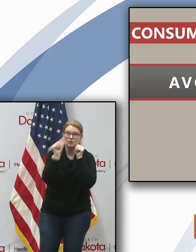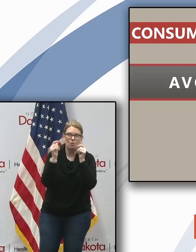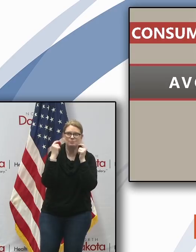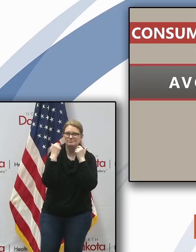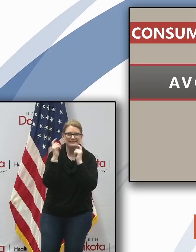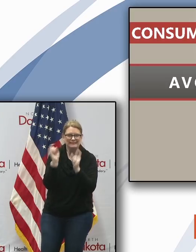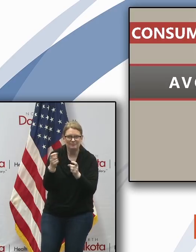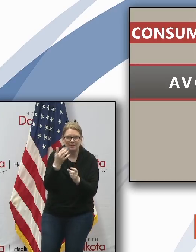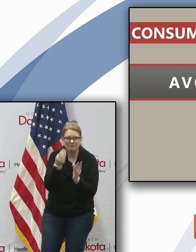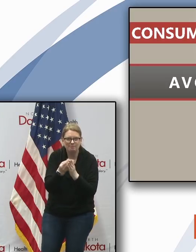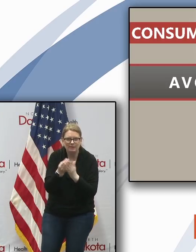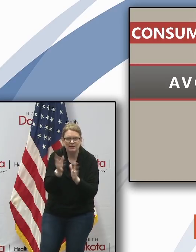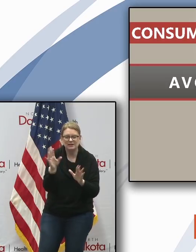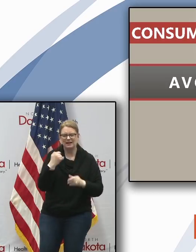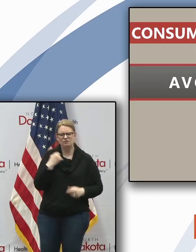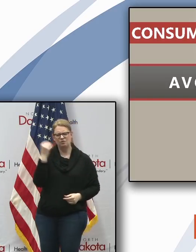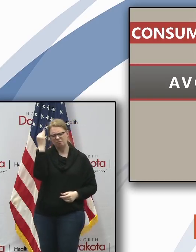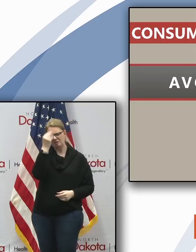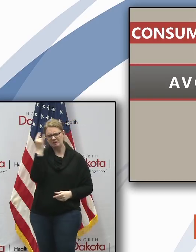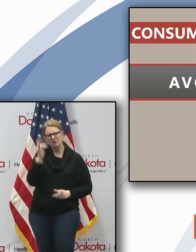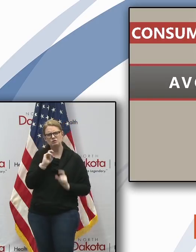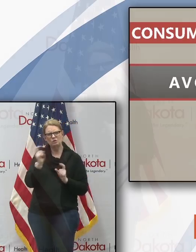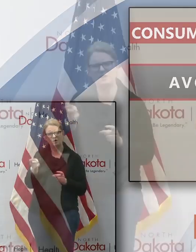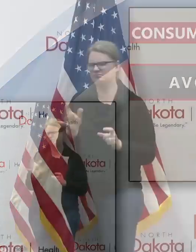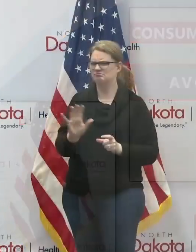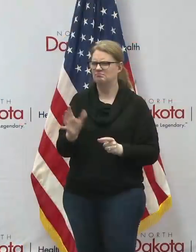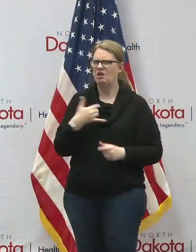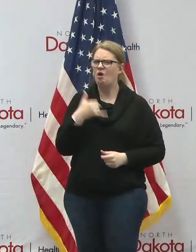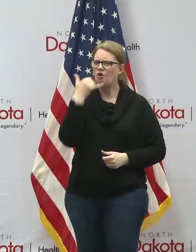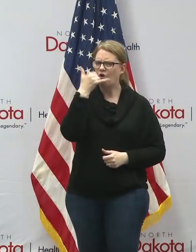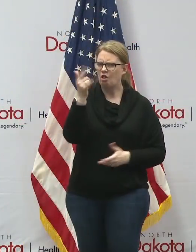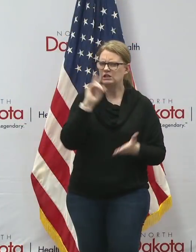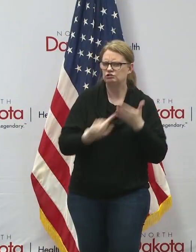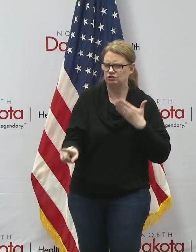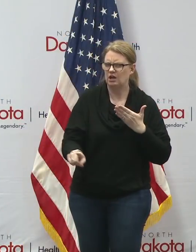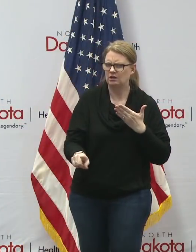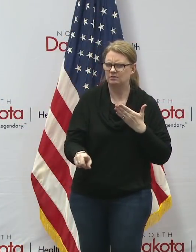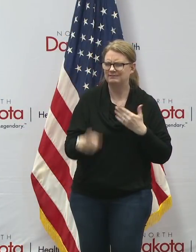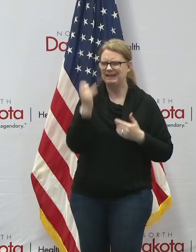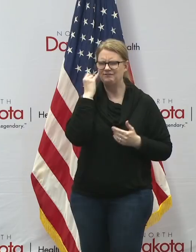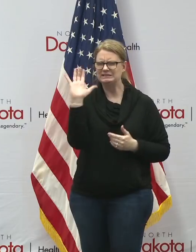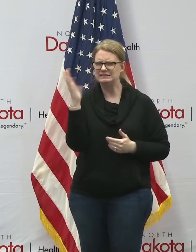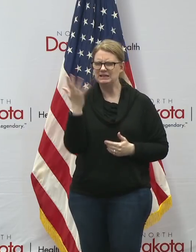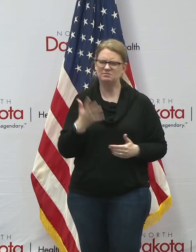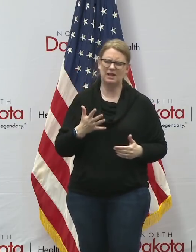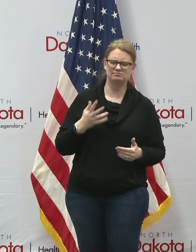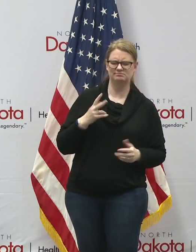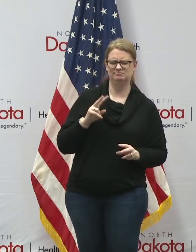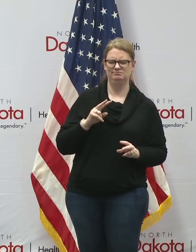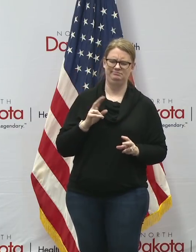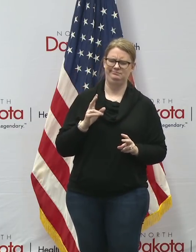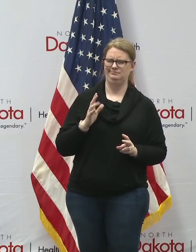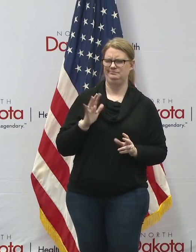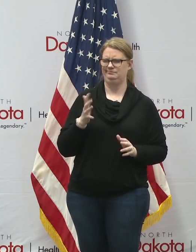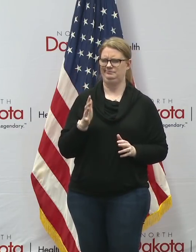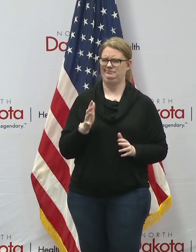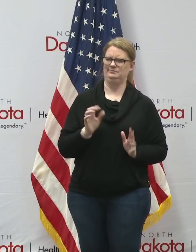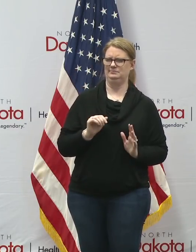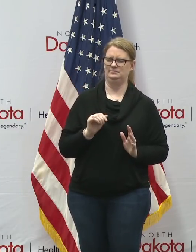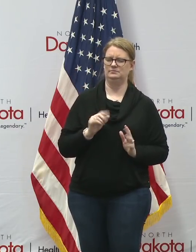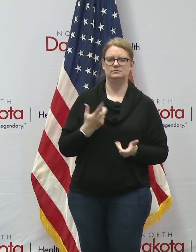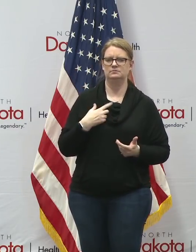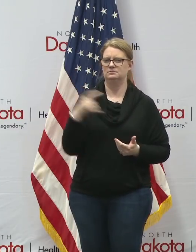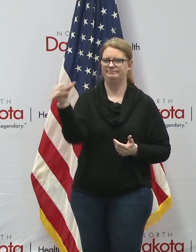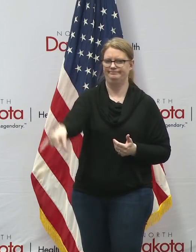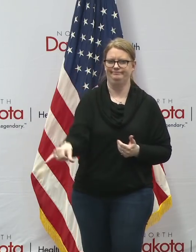it's something that you're considering donating to so thank you governor thank you very much for having me come here please it is essential that we